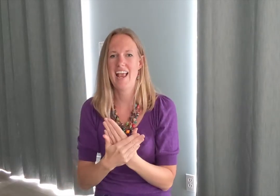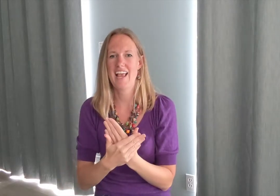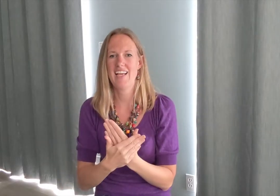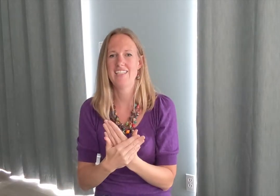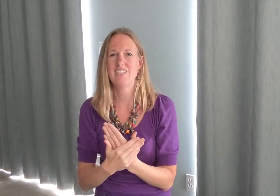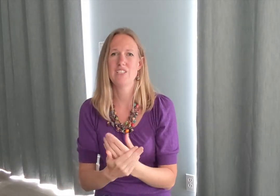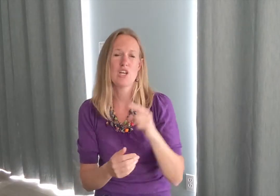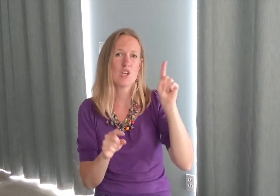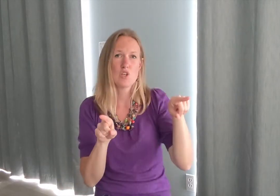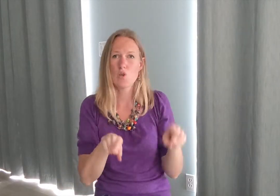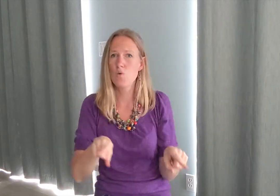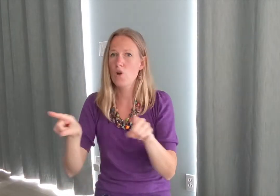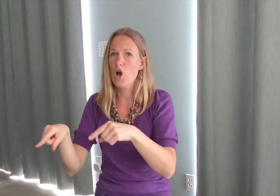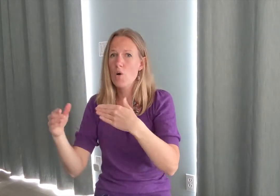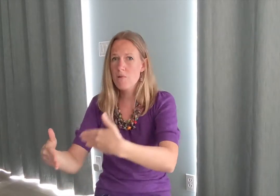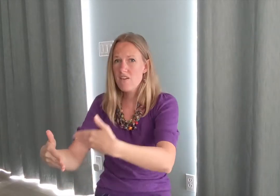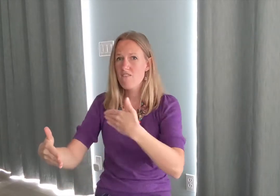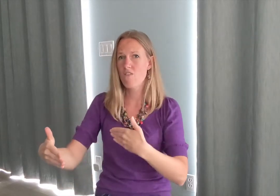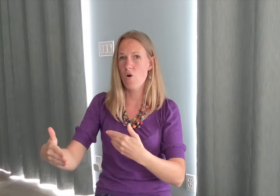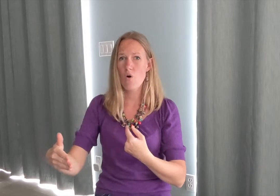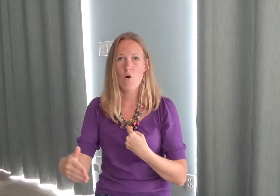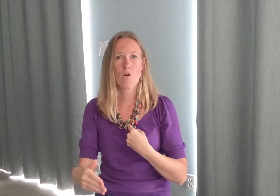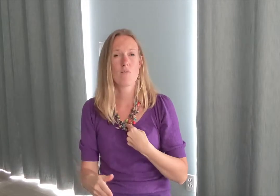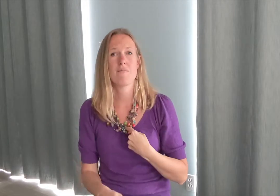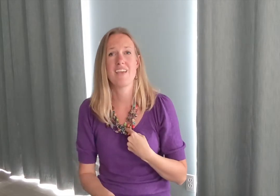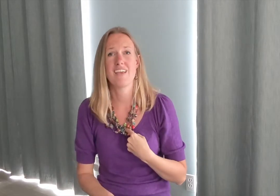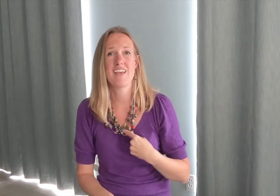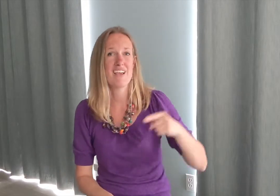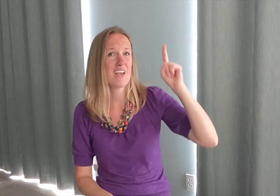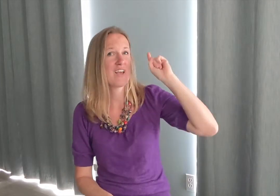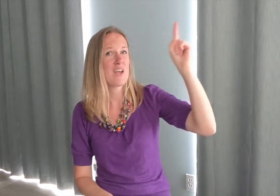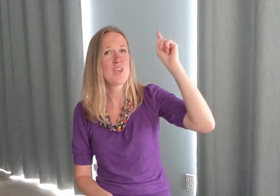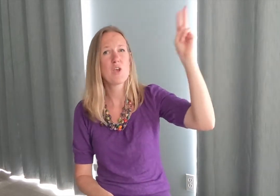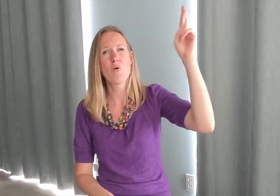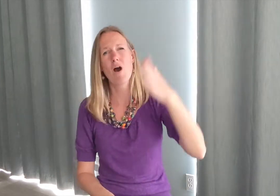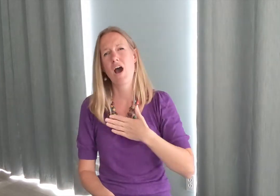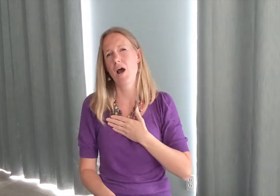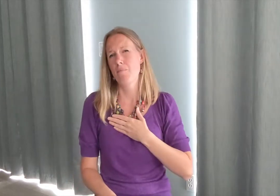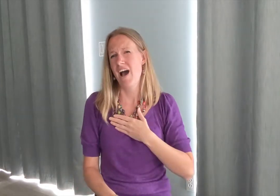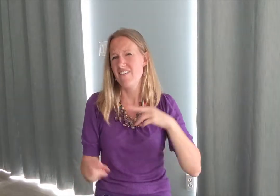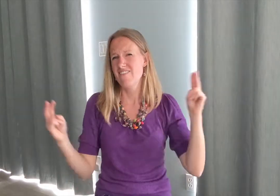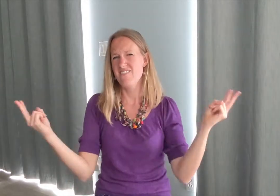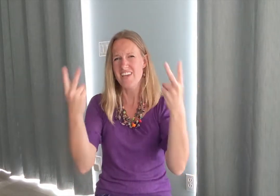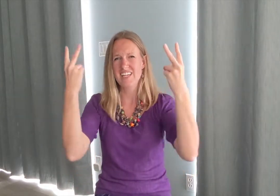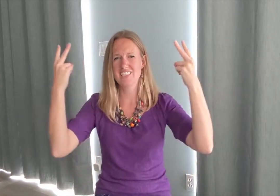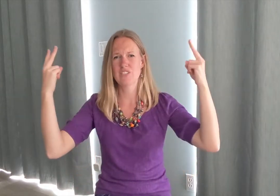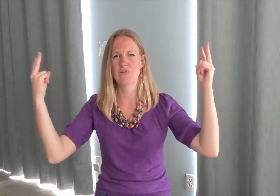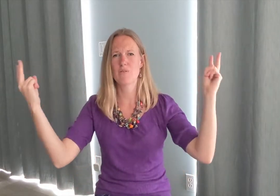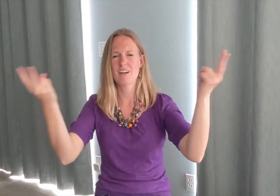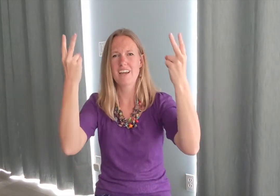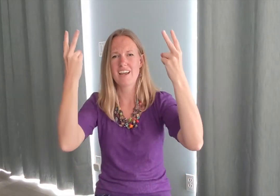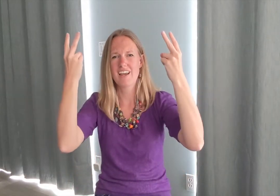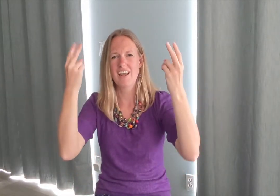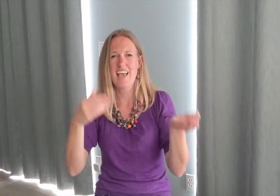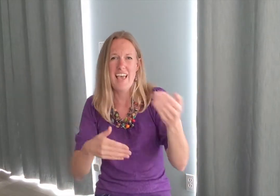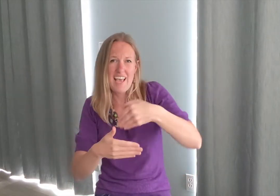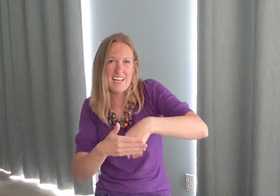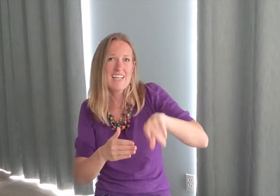You go before me, you want my victory And